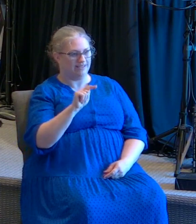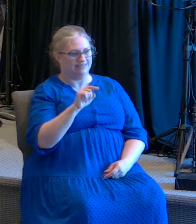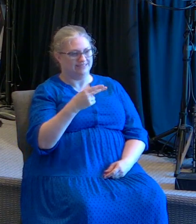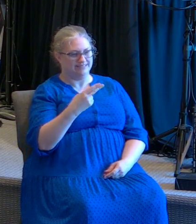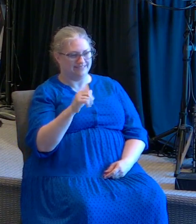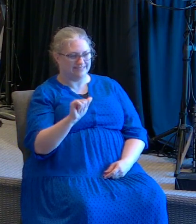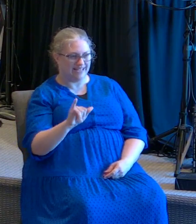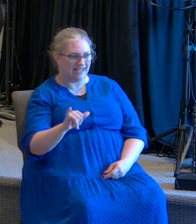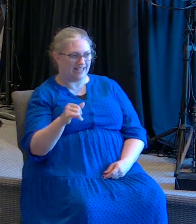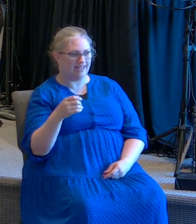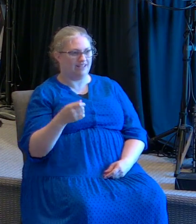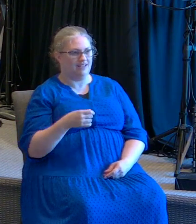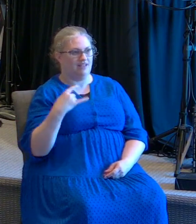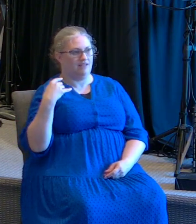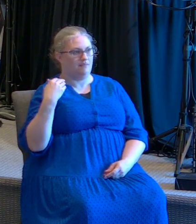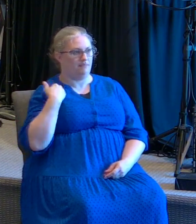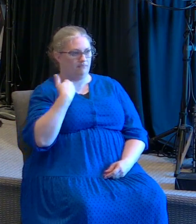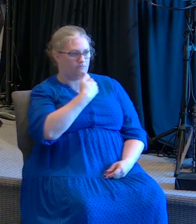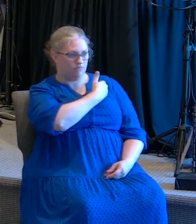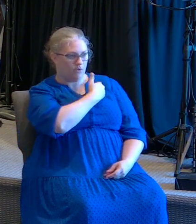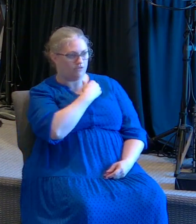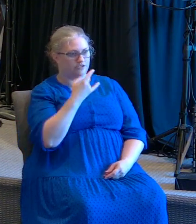And we need all that. Amén.